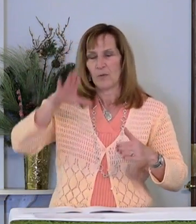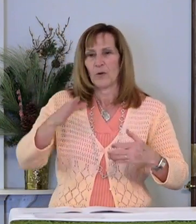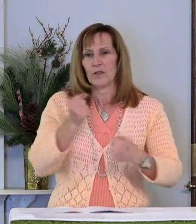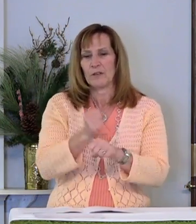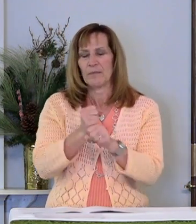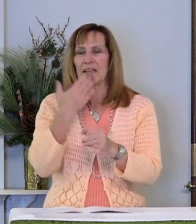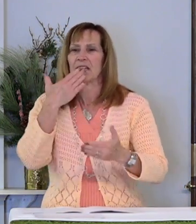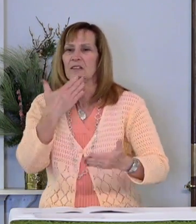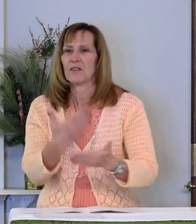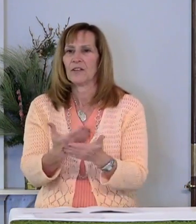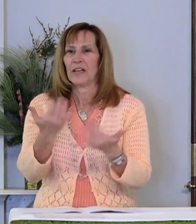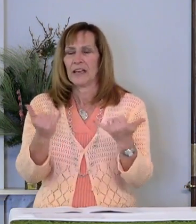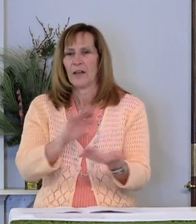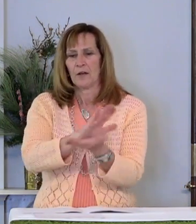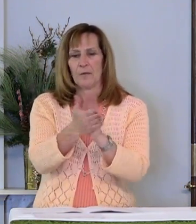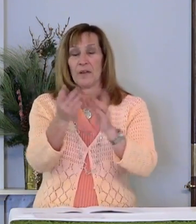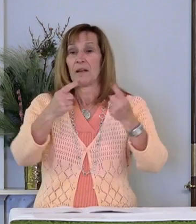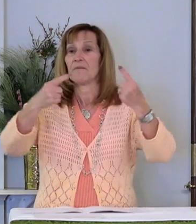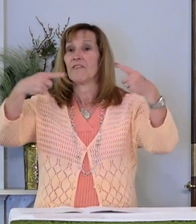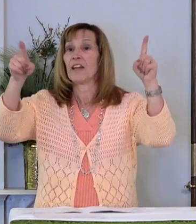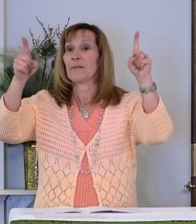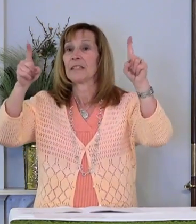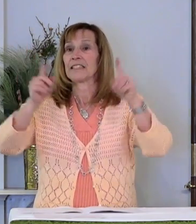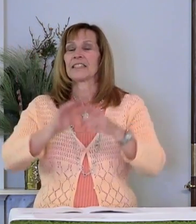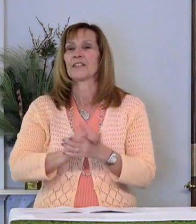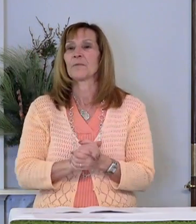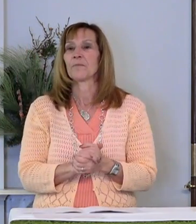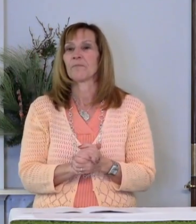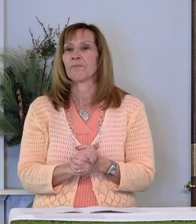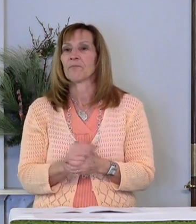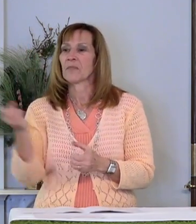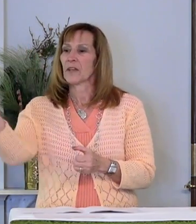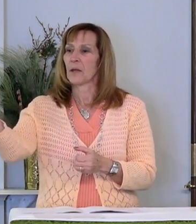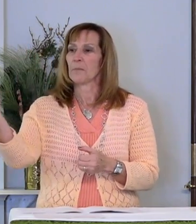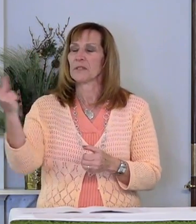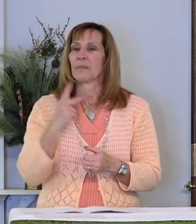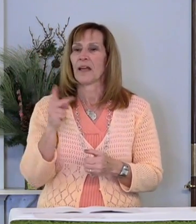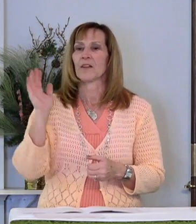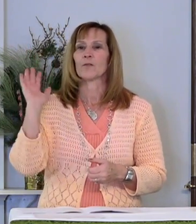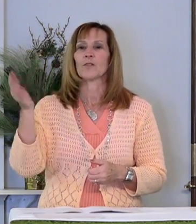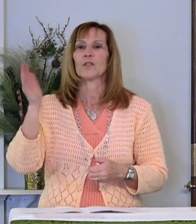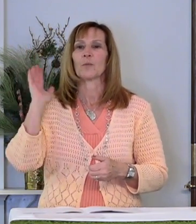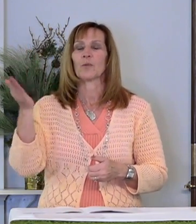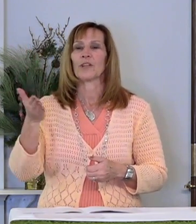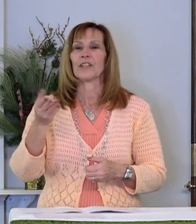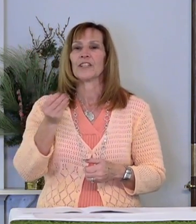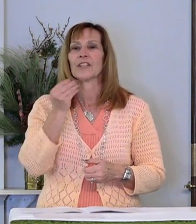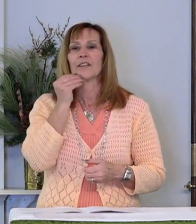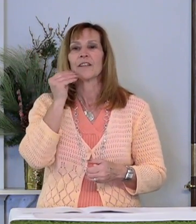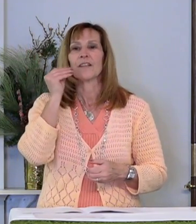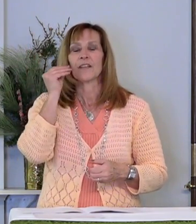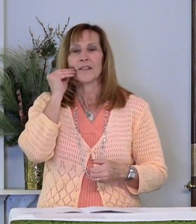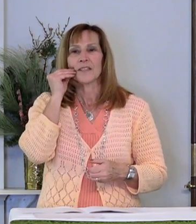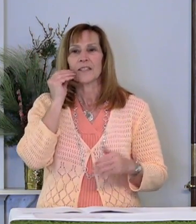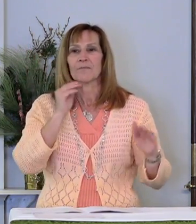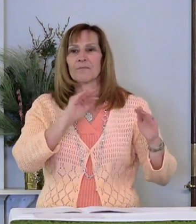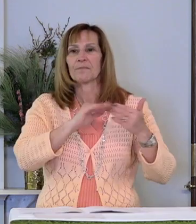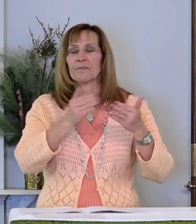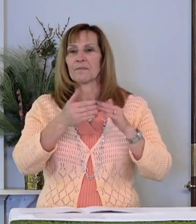and has become famous, returns to preach in his home congregation.